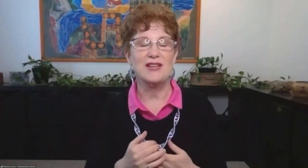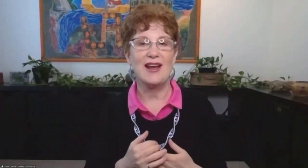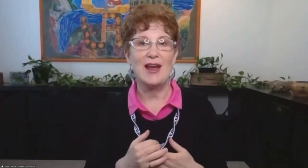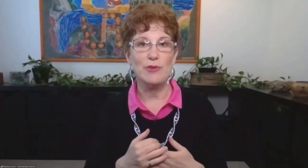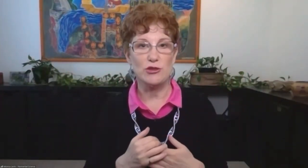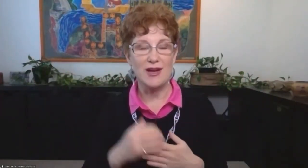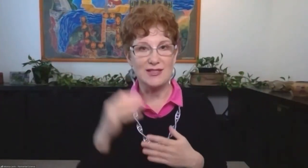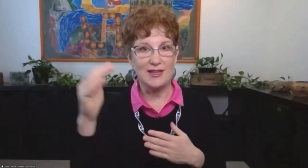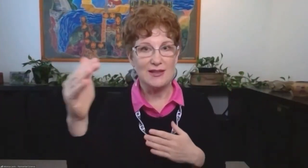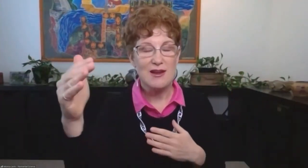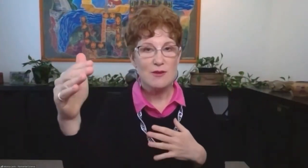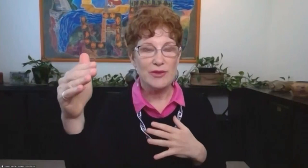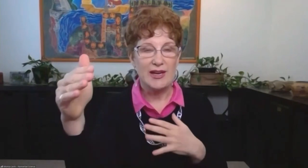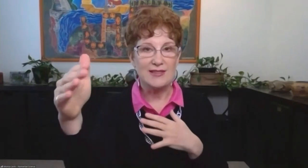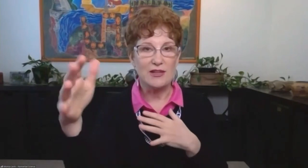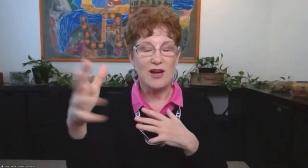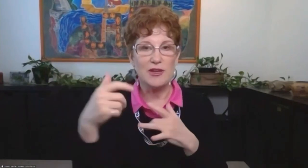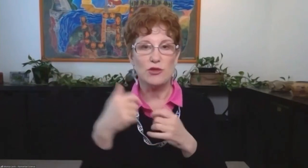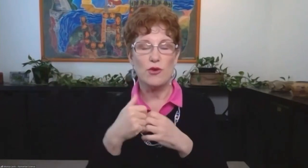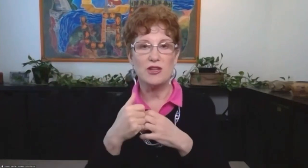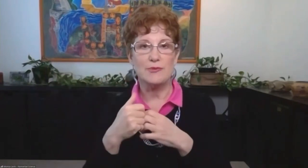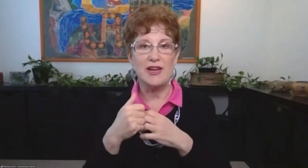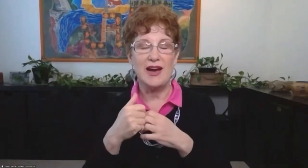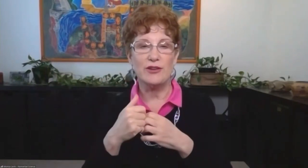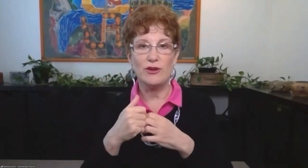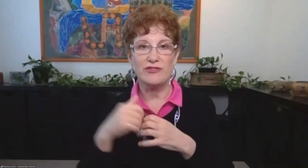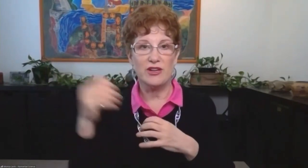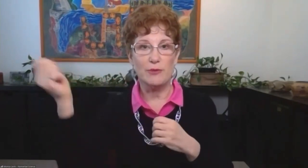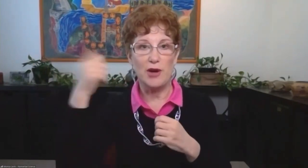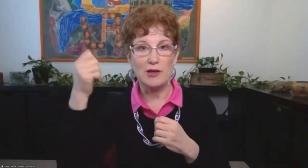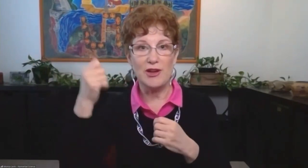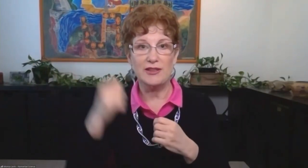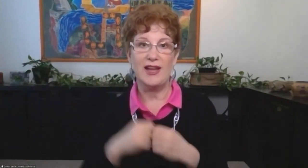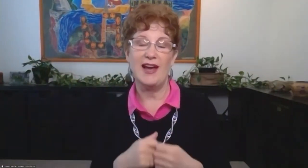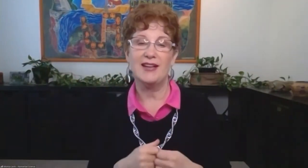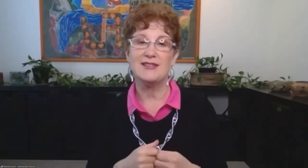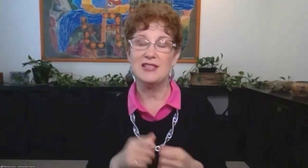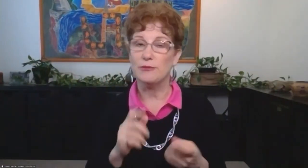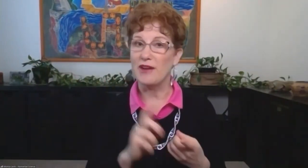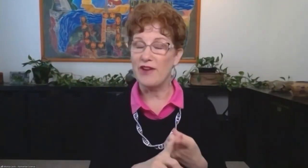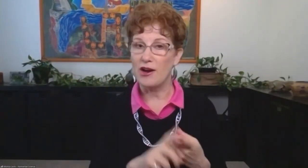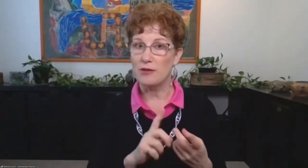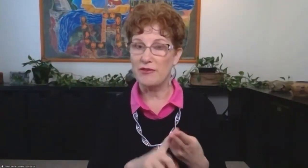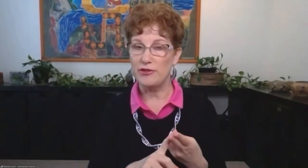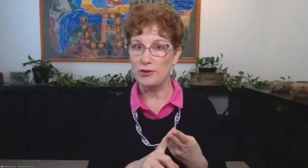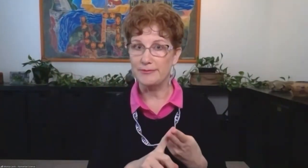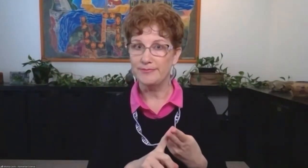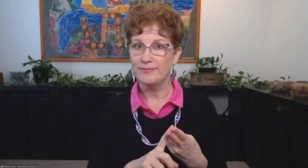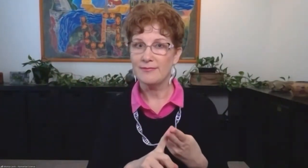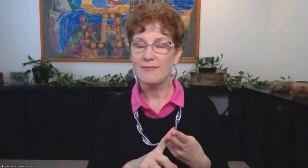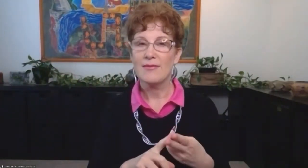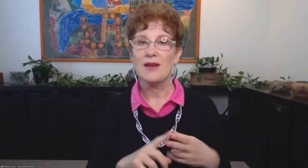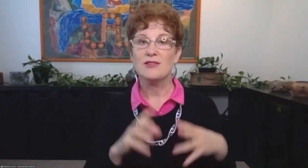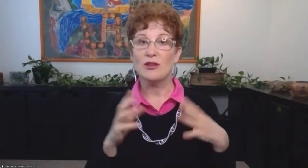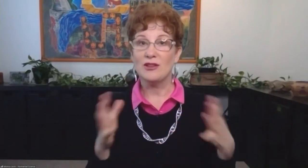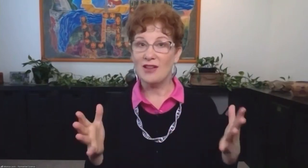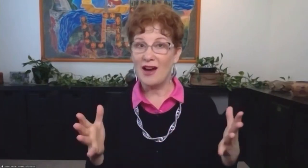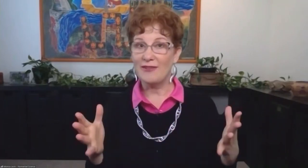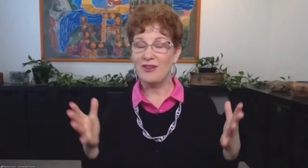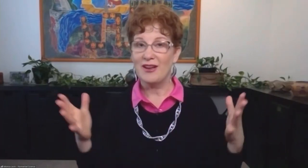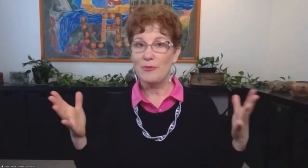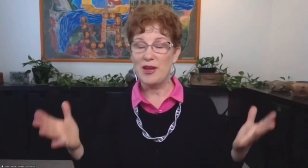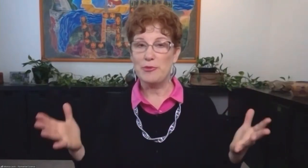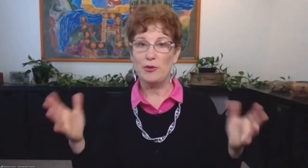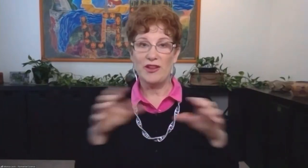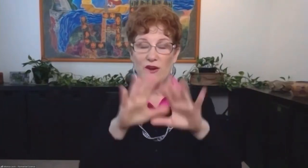know if that person can be trusted because they're coming towards me. I don't know if they're going to bonk me on the head and steal my fire and my food. So